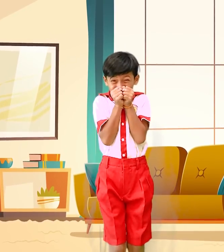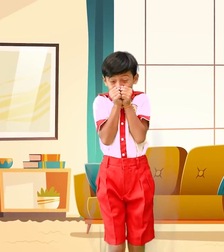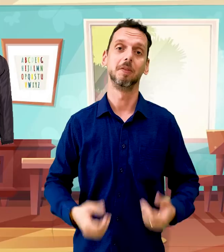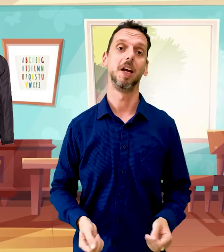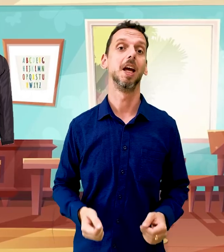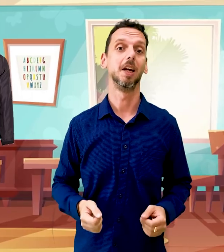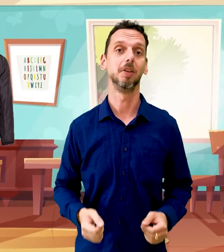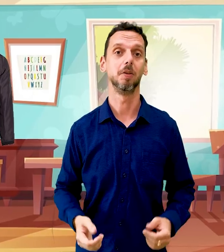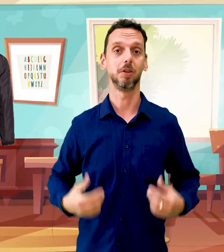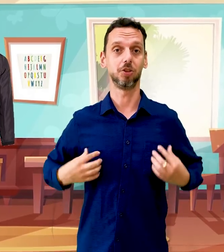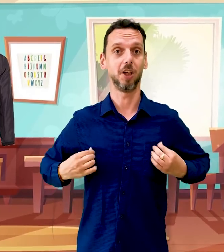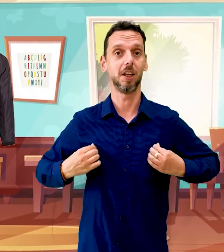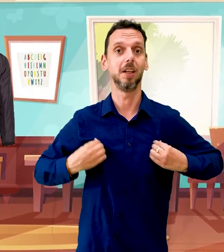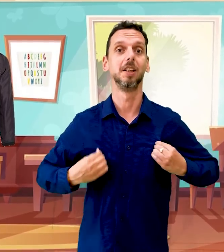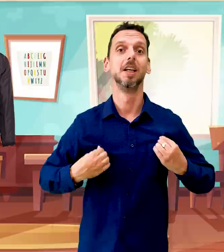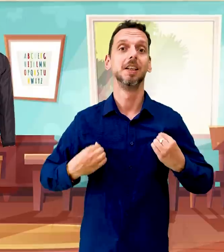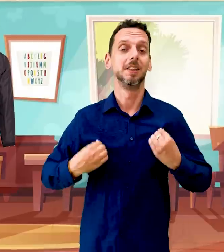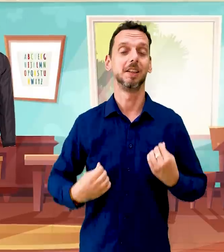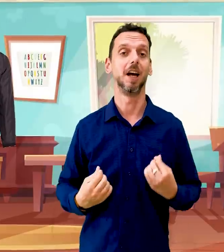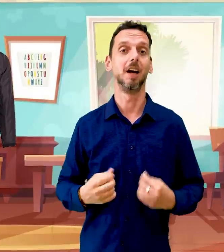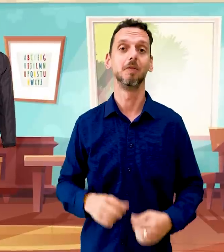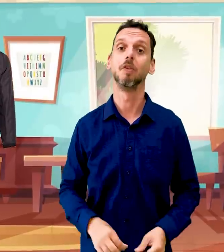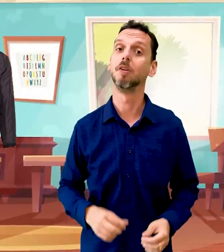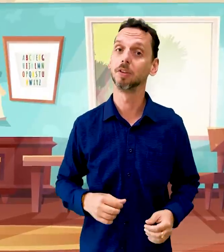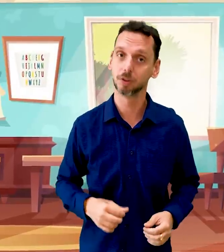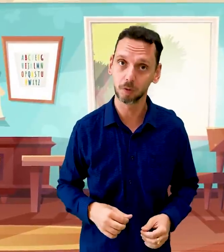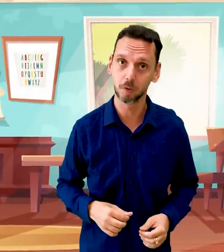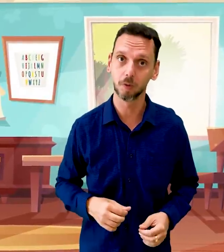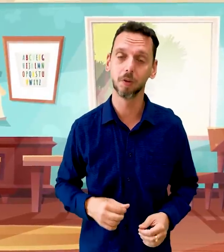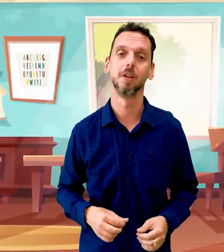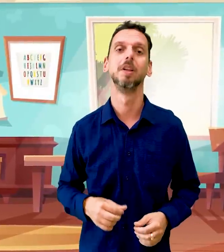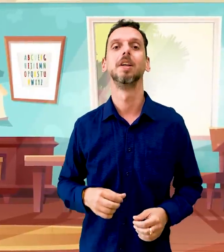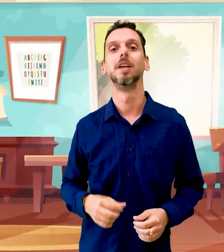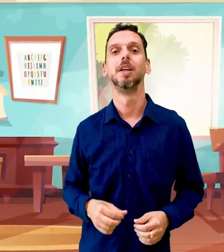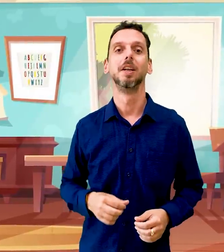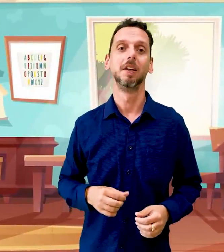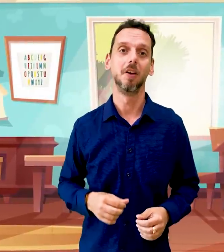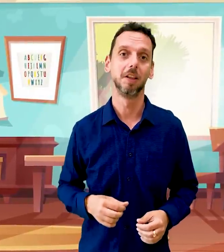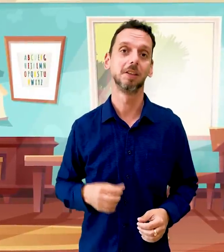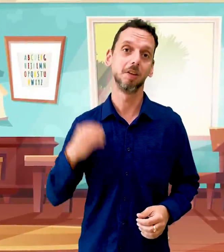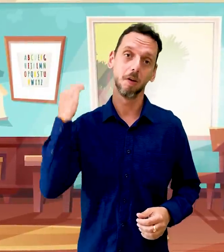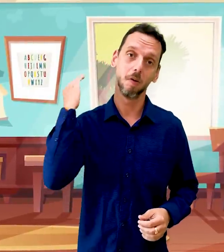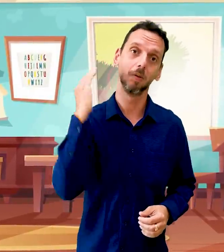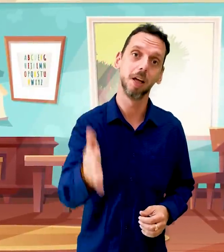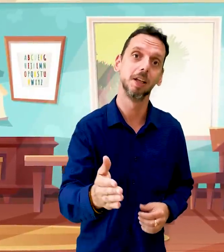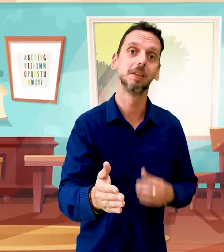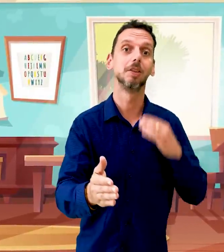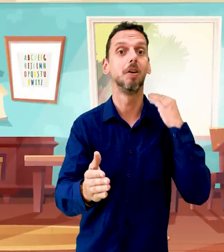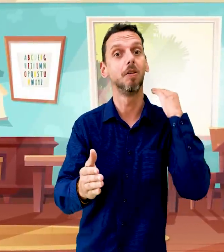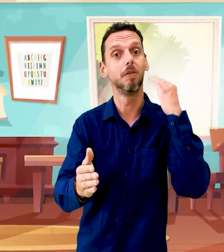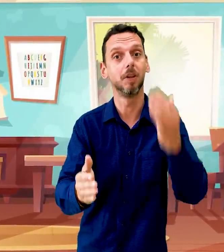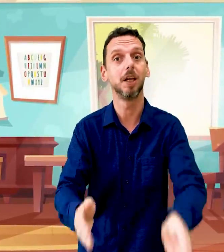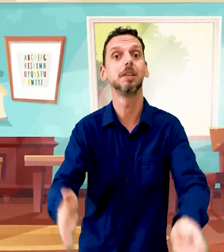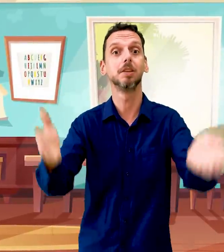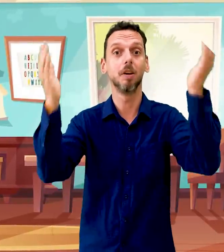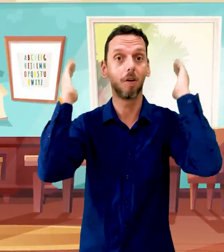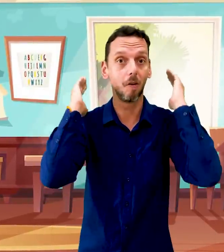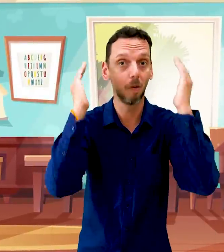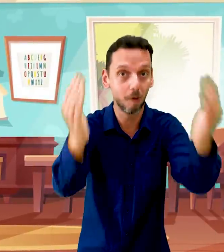Now wear your jacket, it's time for school Let's go, let's go, let's go